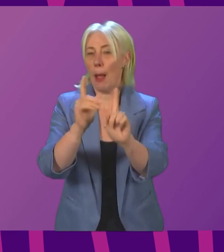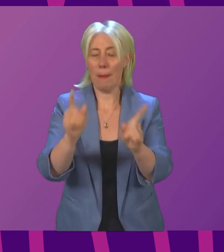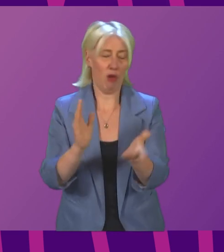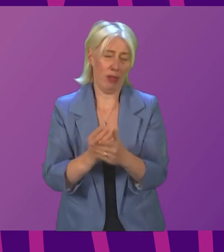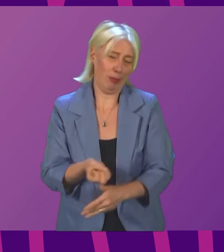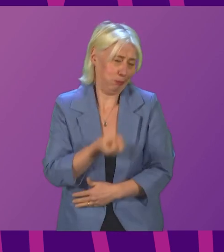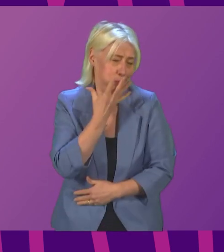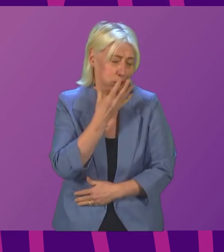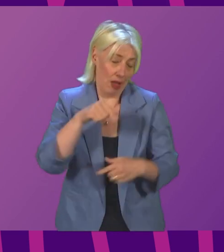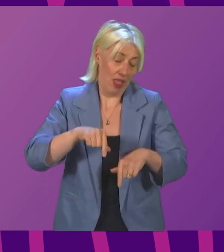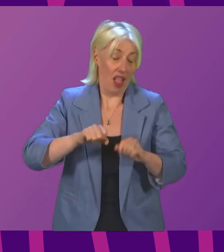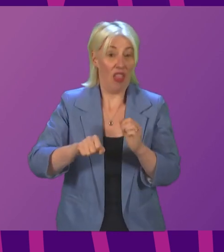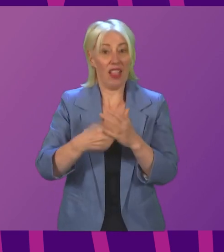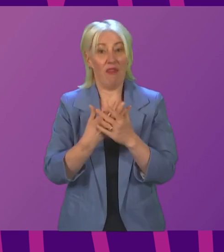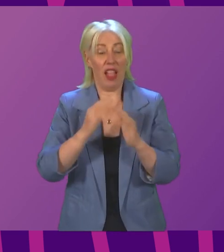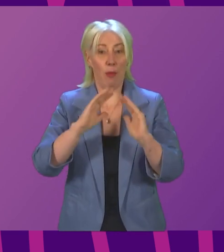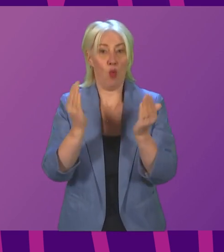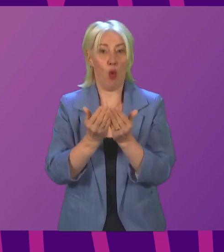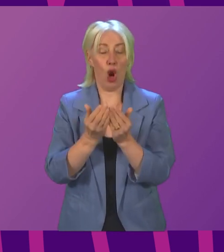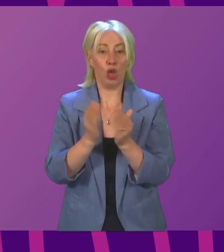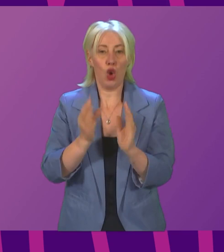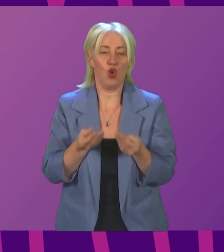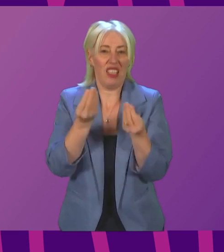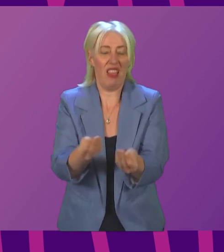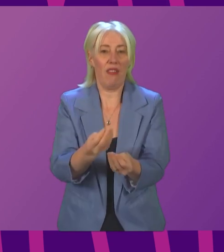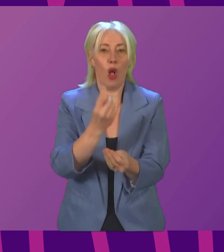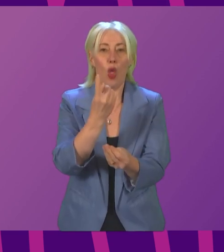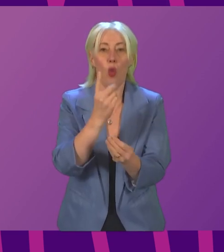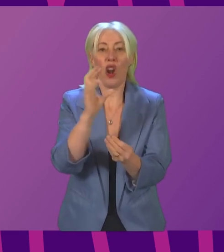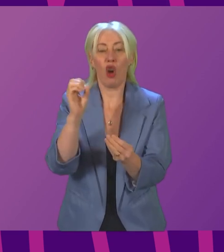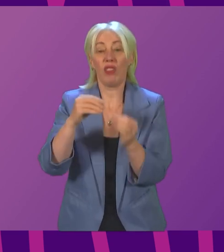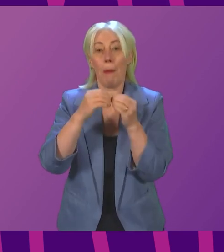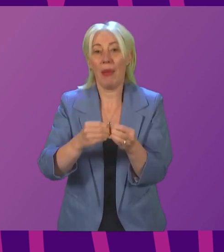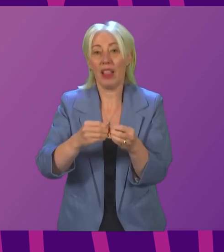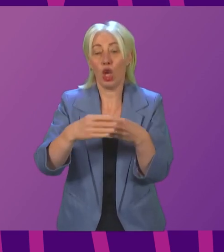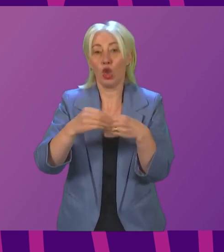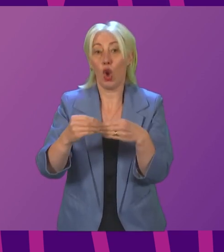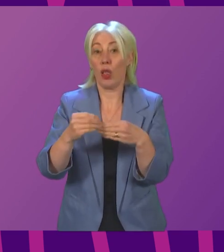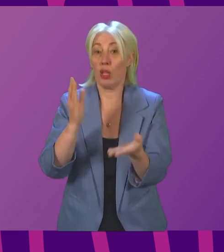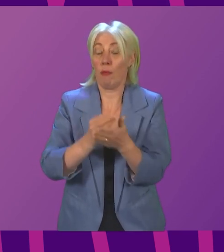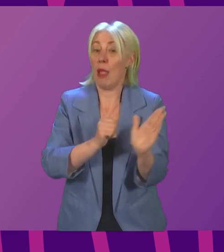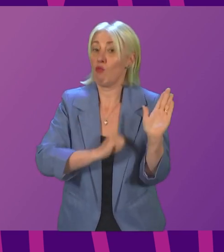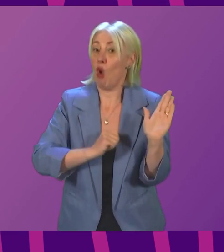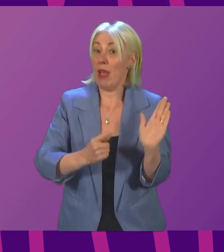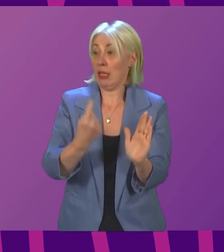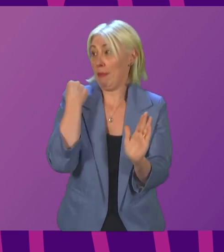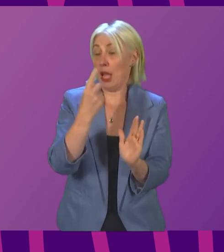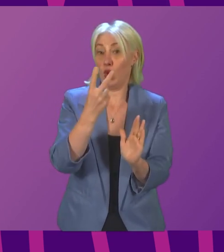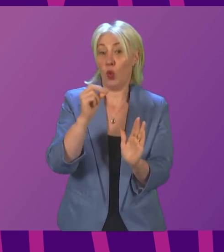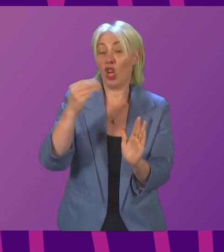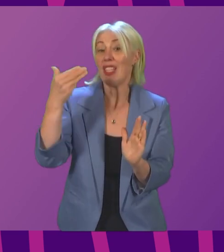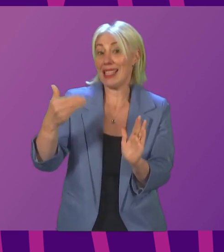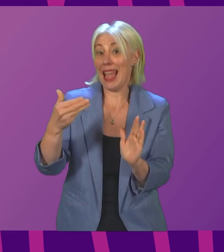shameful that the developed world could not deliver the $100 billion of funding promised in 2009 by the 2020